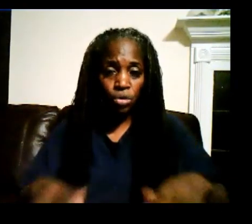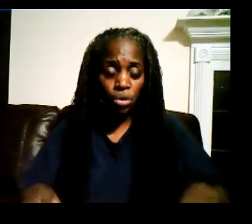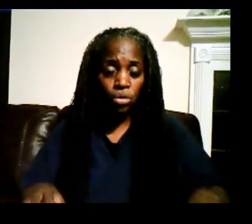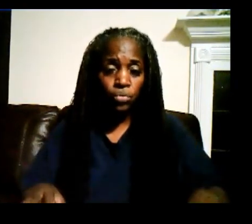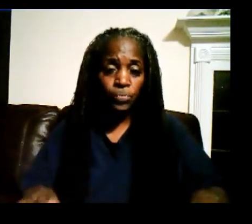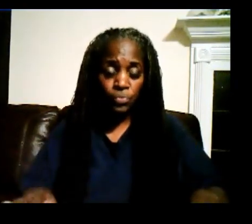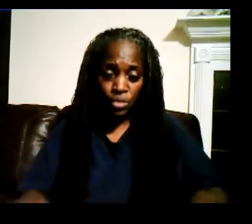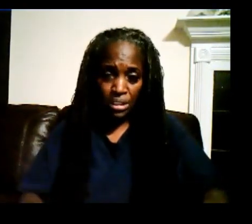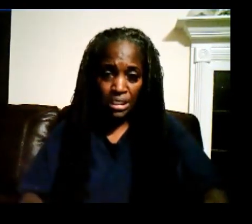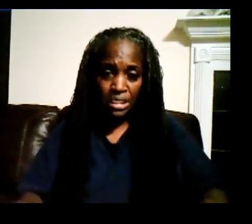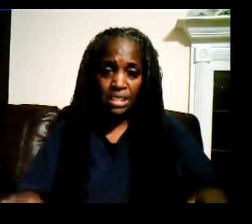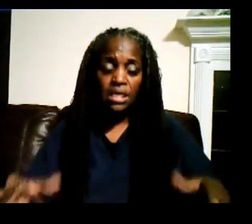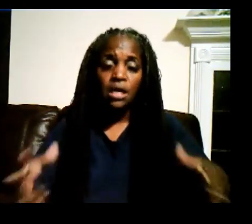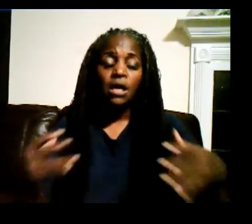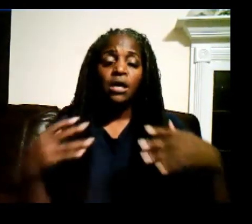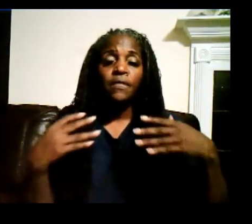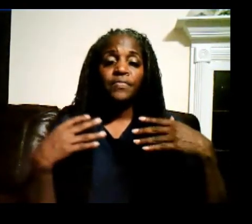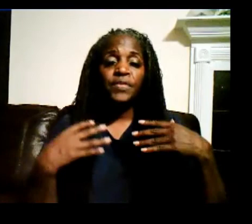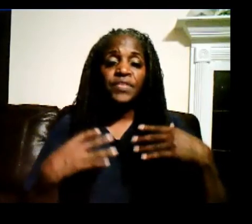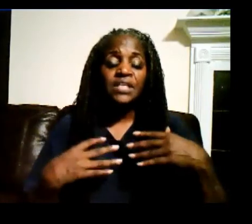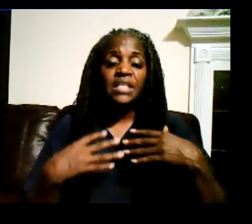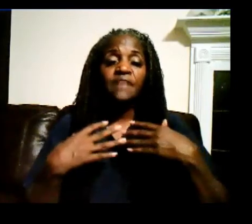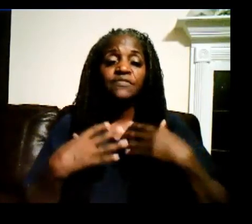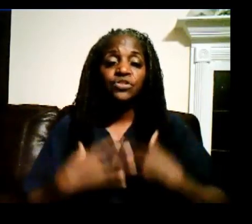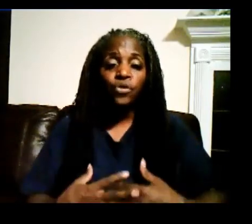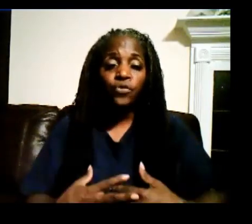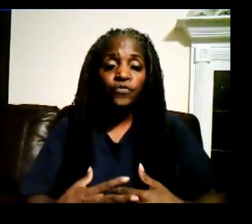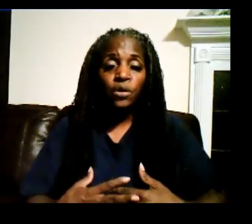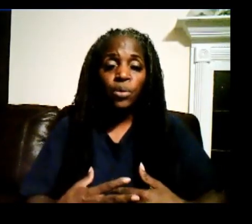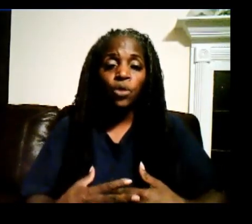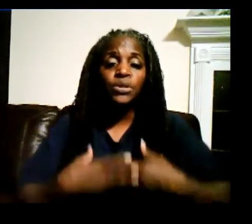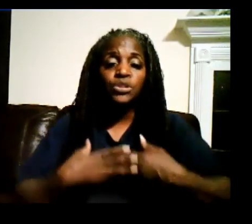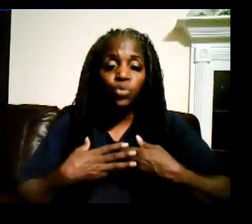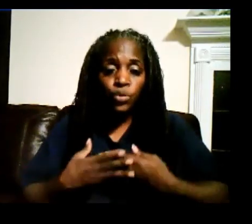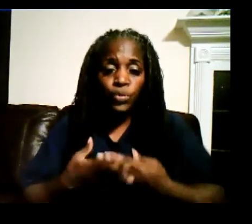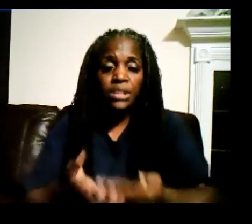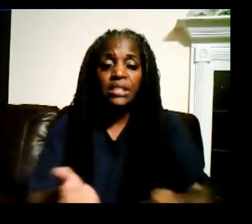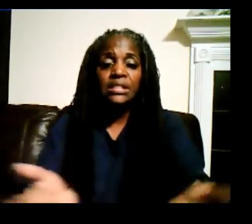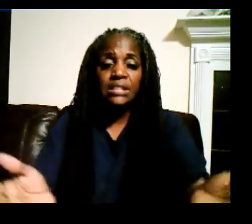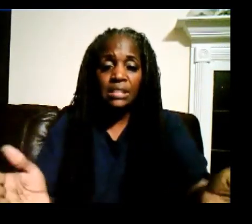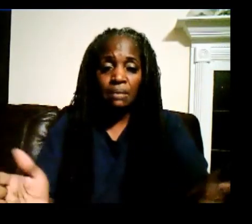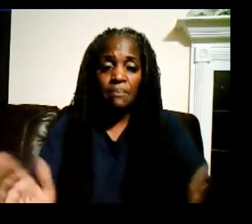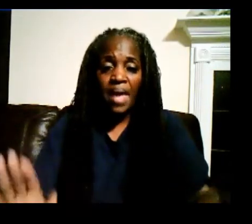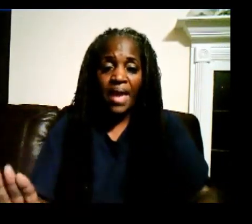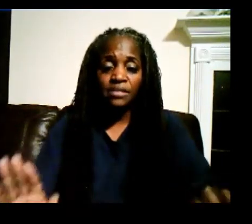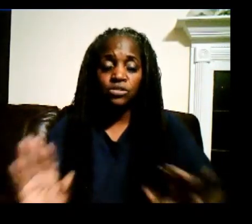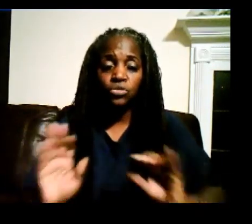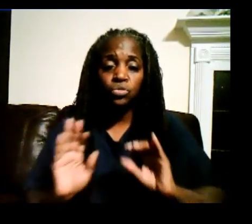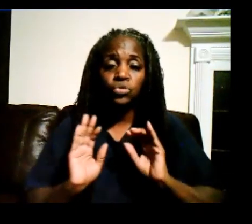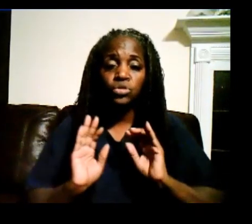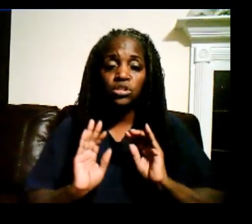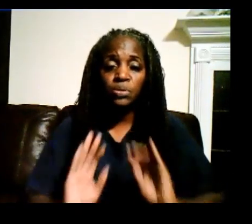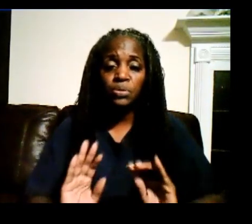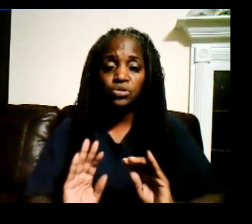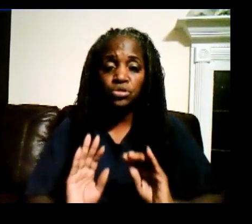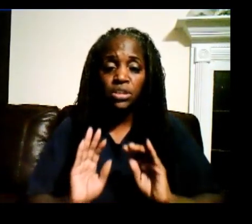served their purpose. We're releasing them back to spiritually